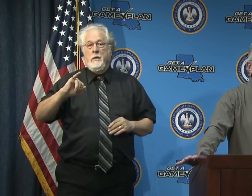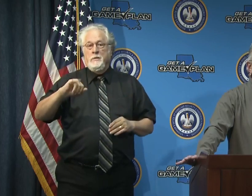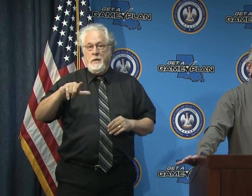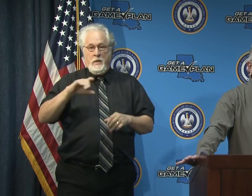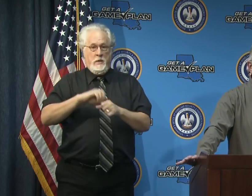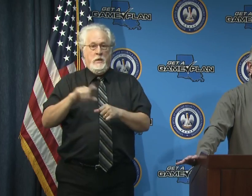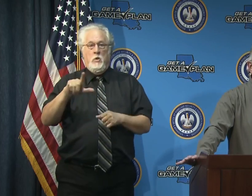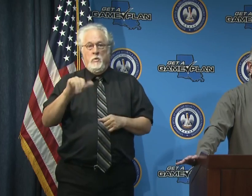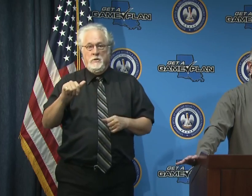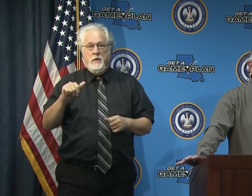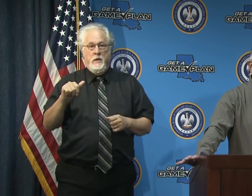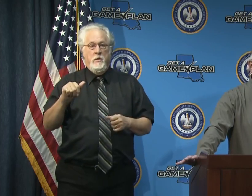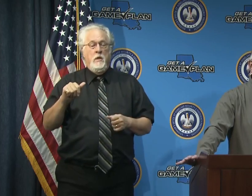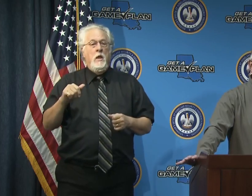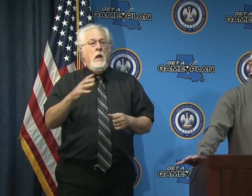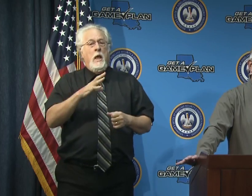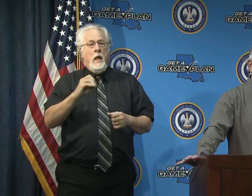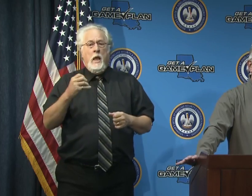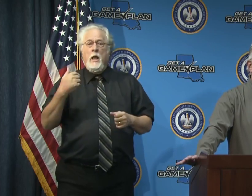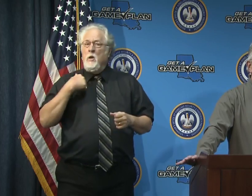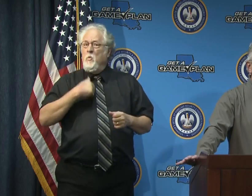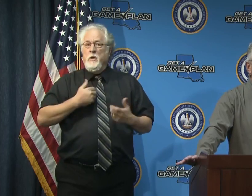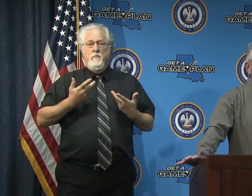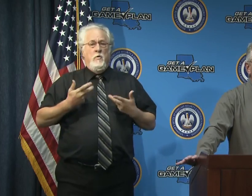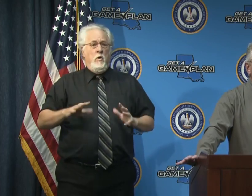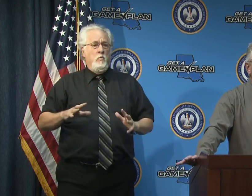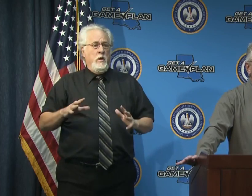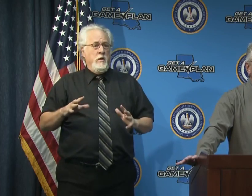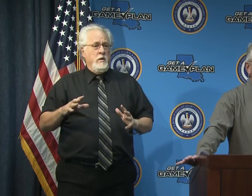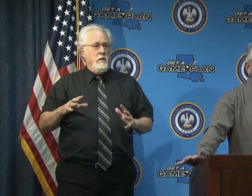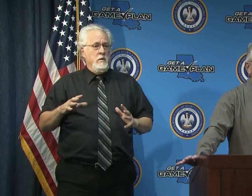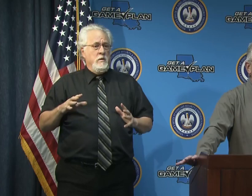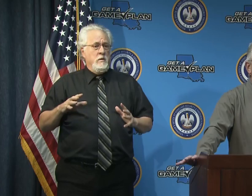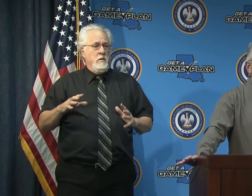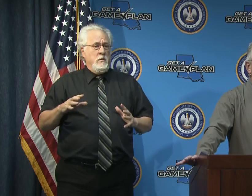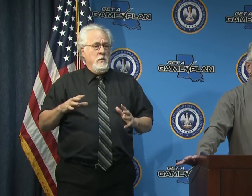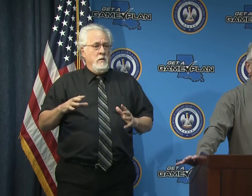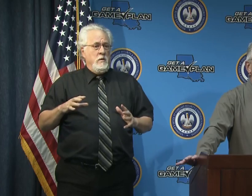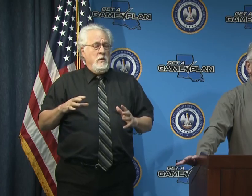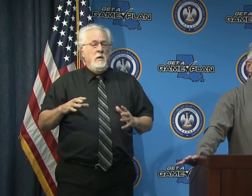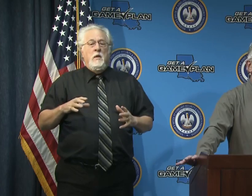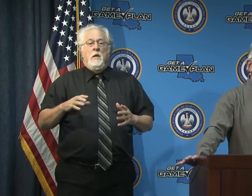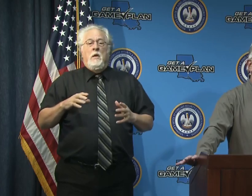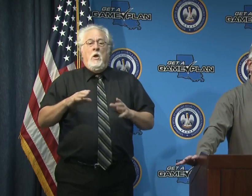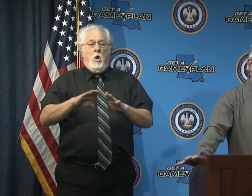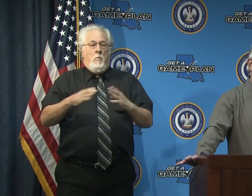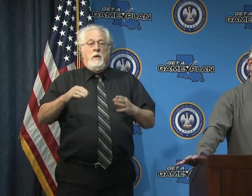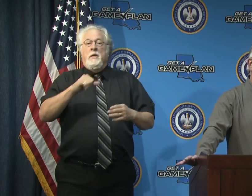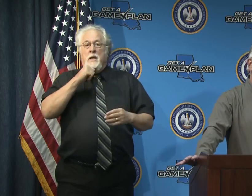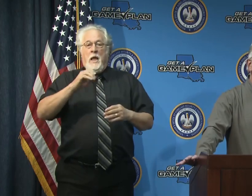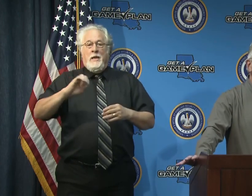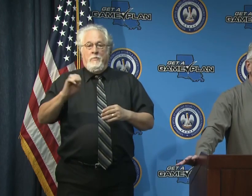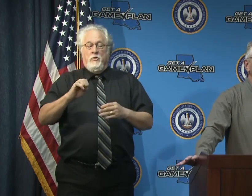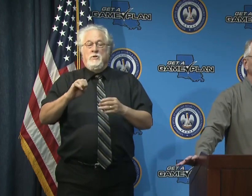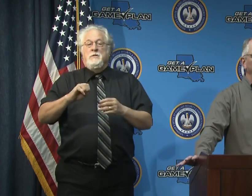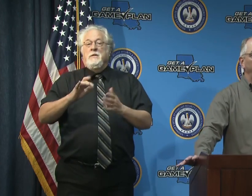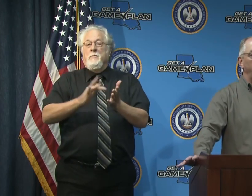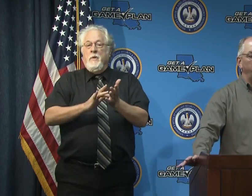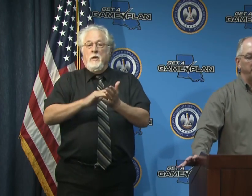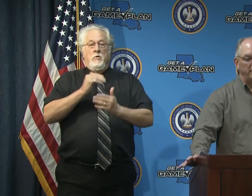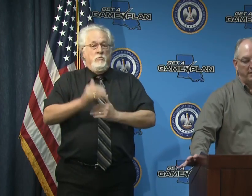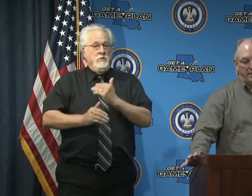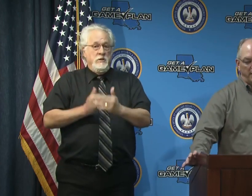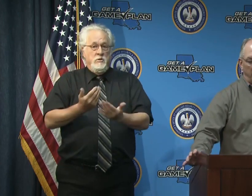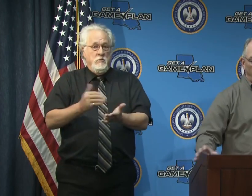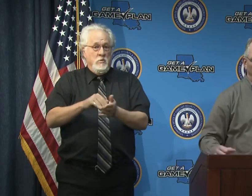state of louisiana and we've already gone to the uh non-emergency medical and surgical procedures being